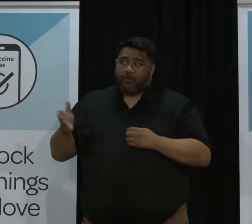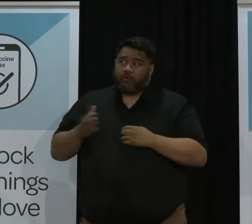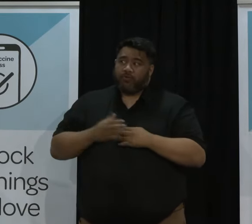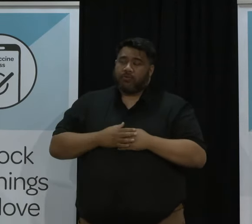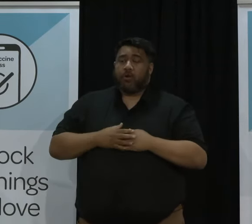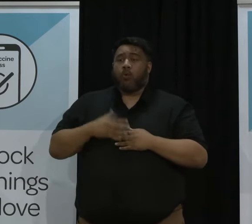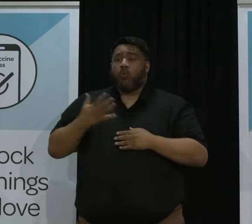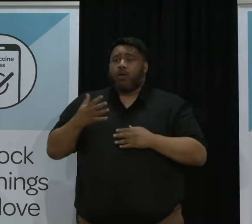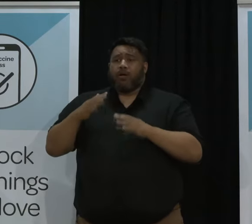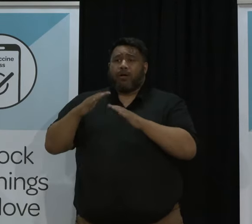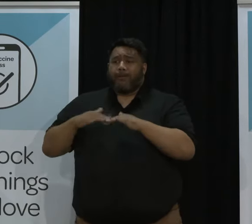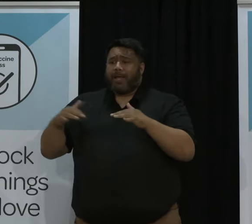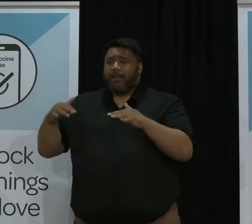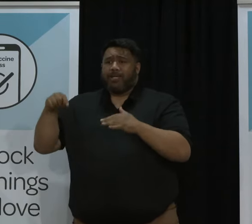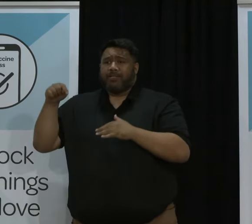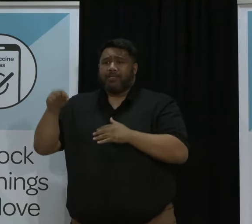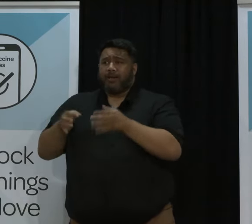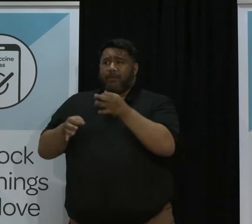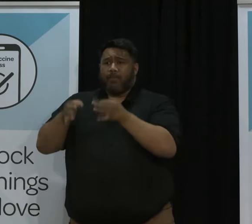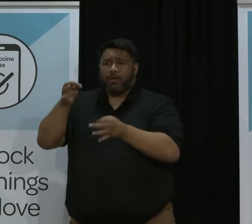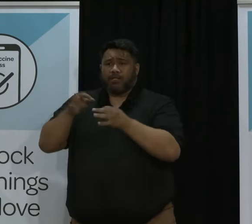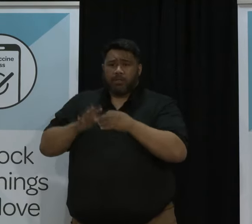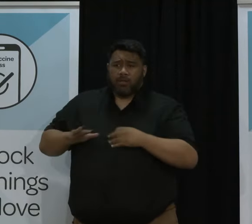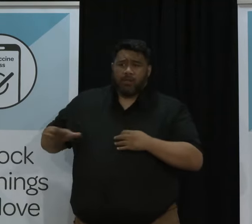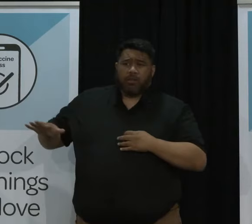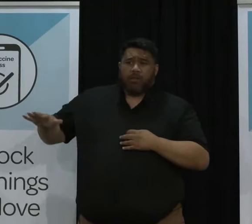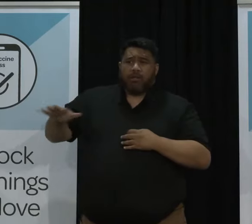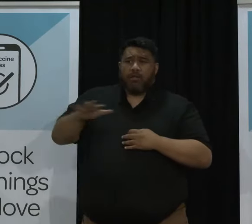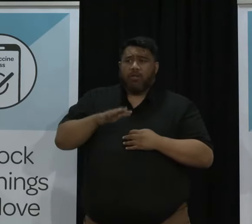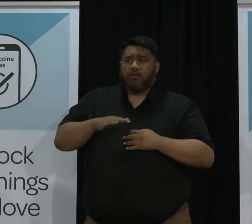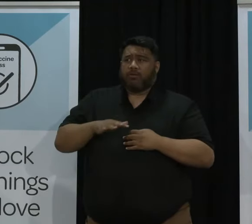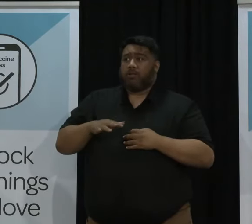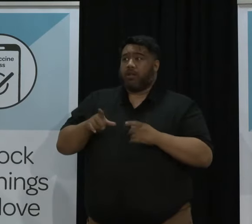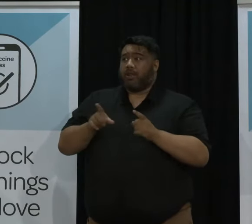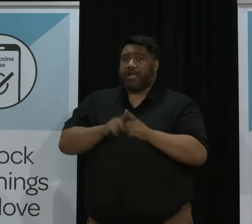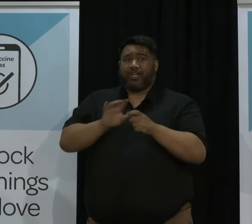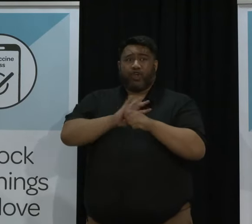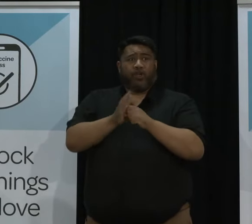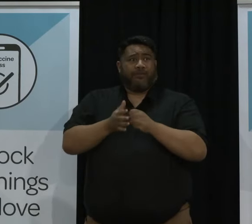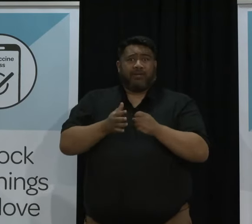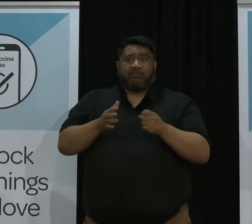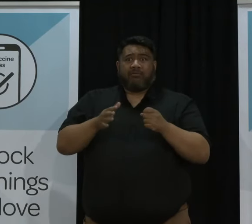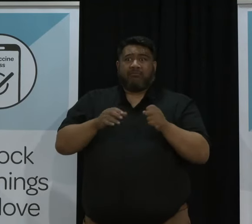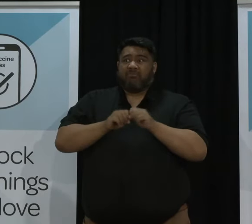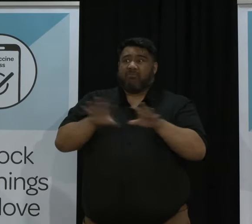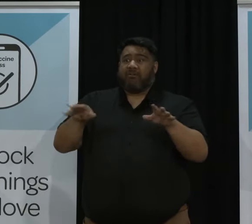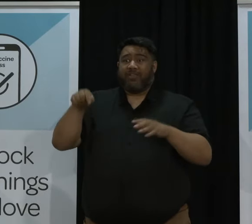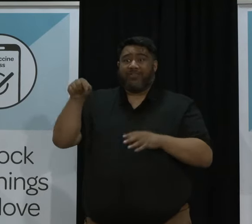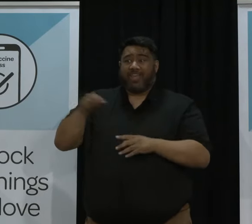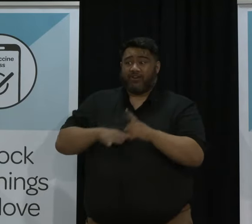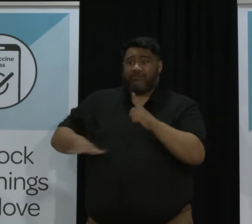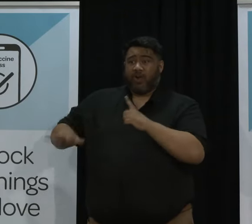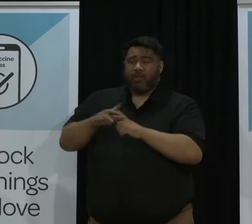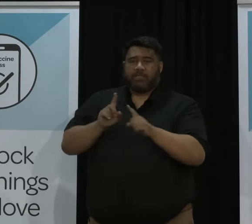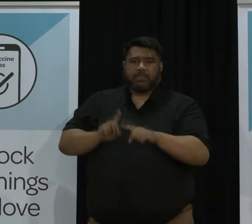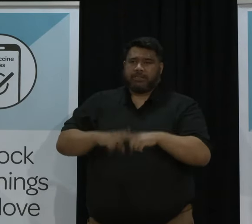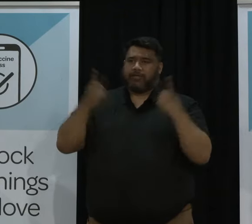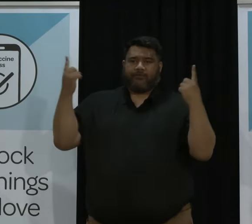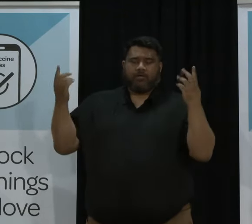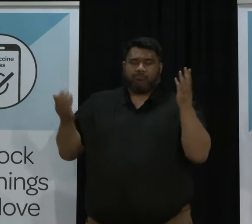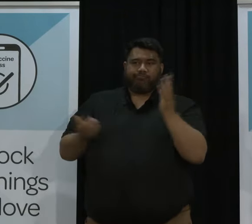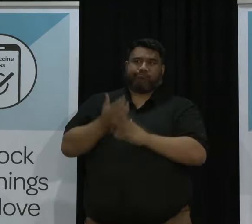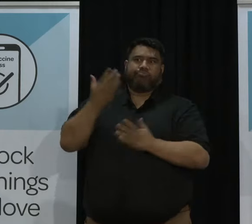Parliament and politics and a pandemic is a completely different environment But,